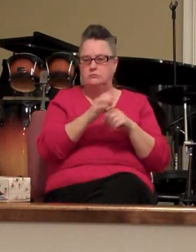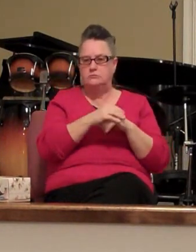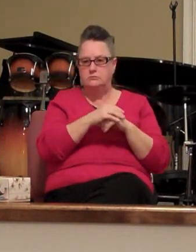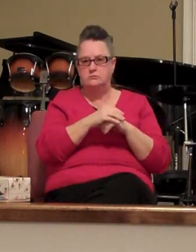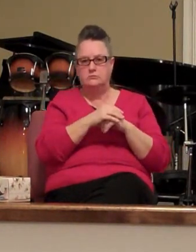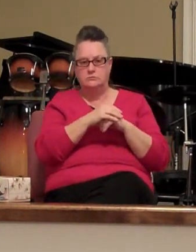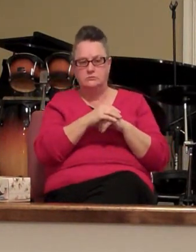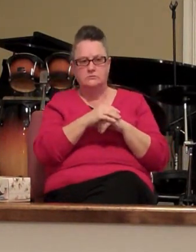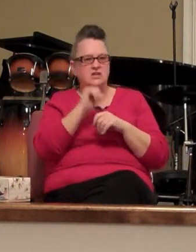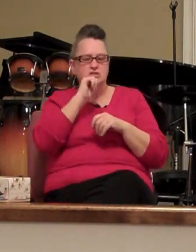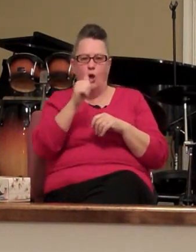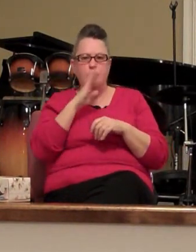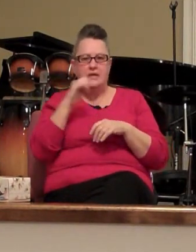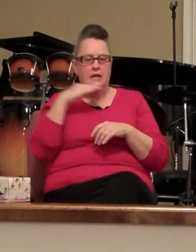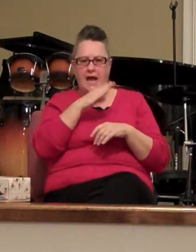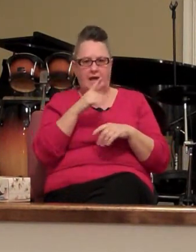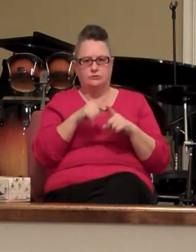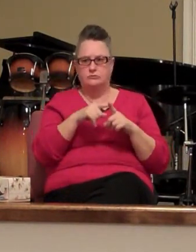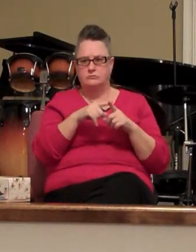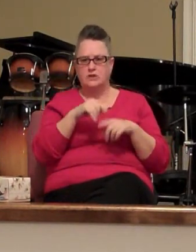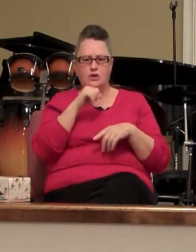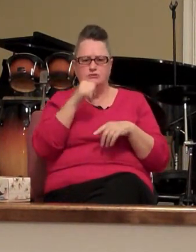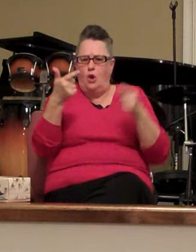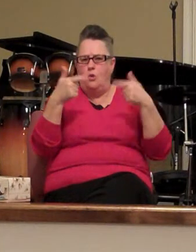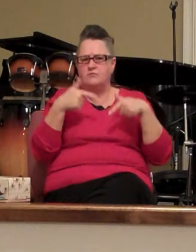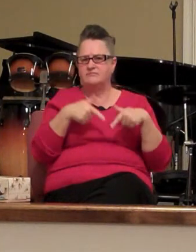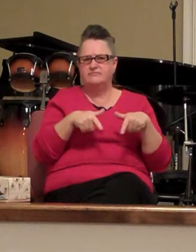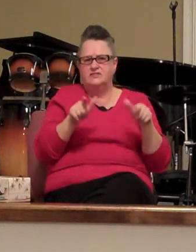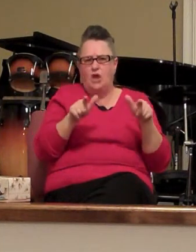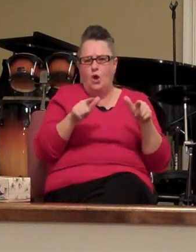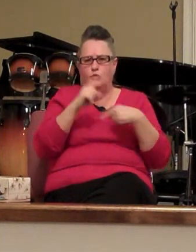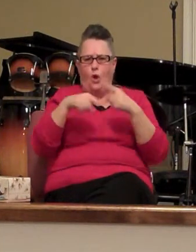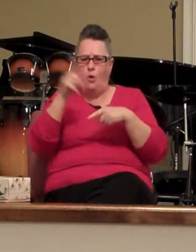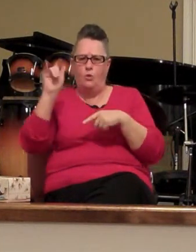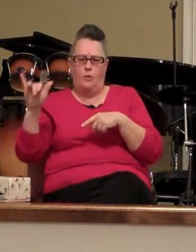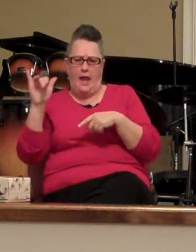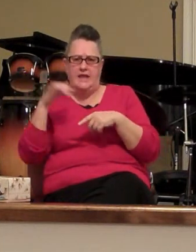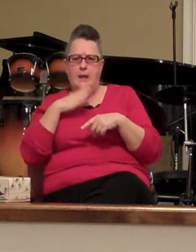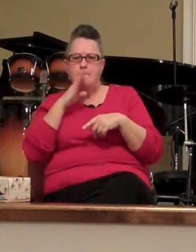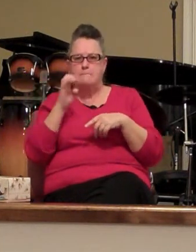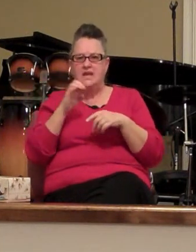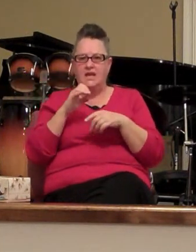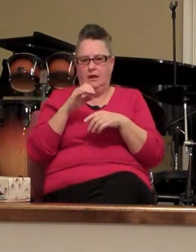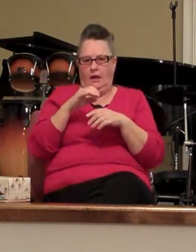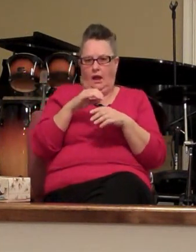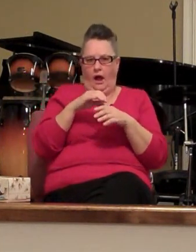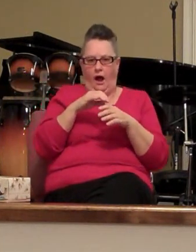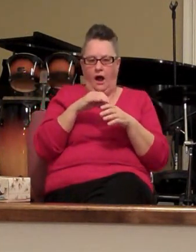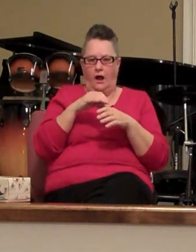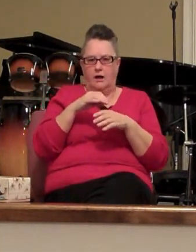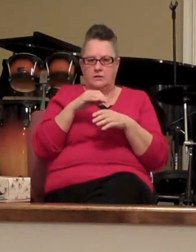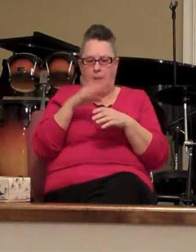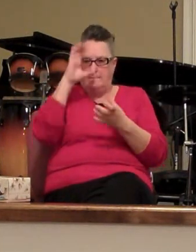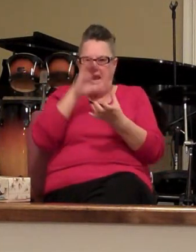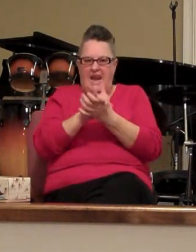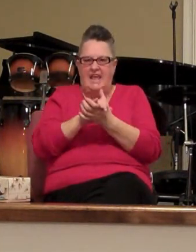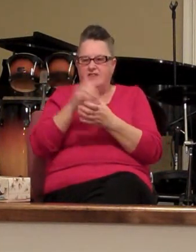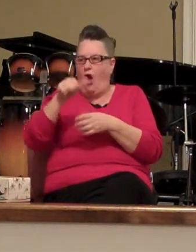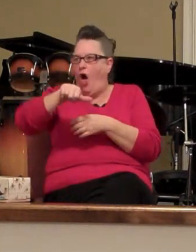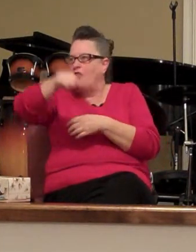don't be deceived don't let don't go away and be swayed by every wind of doctrine that's out there because